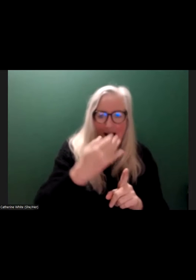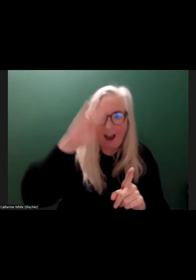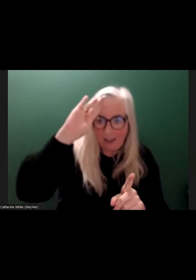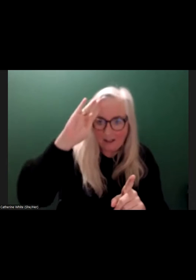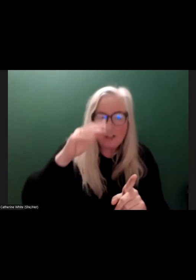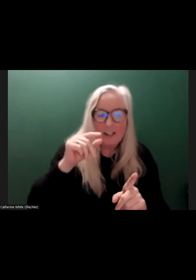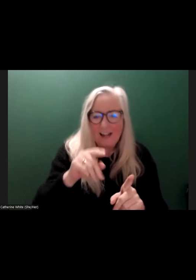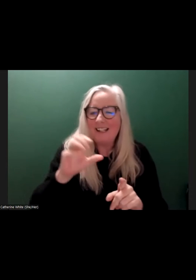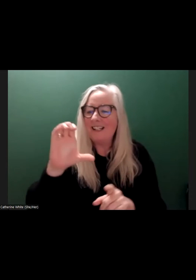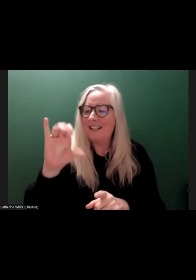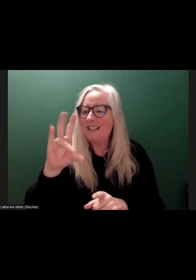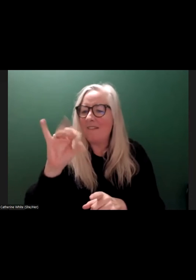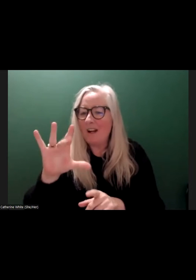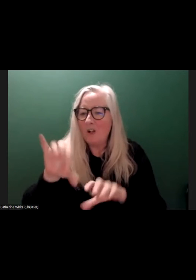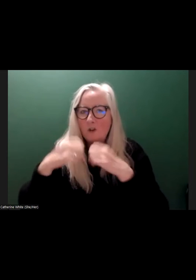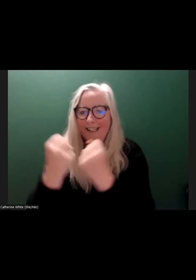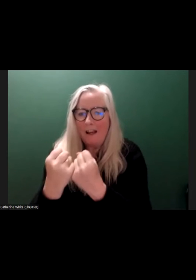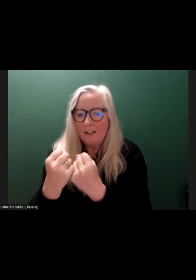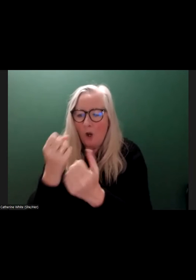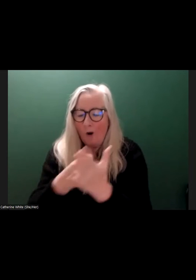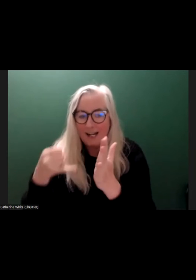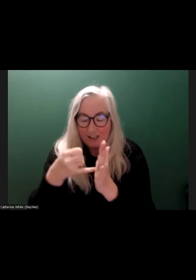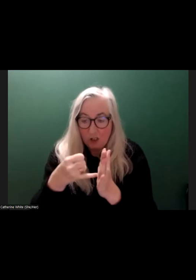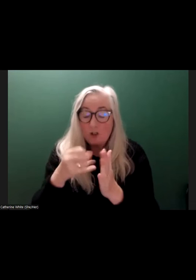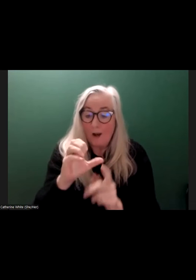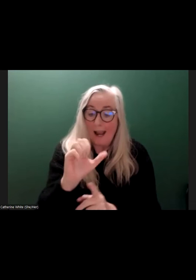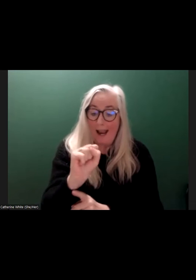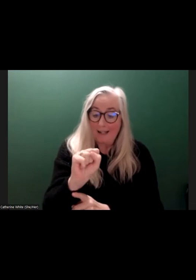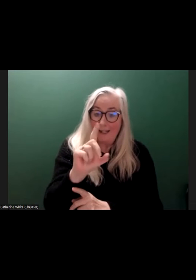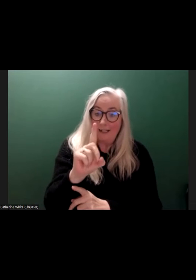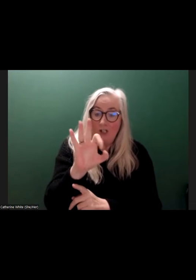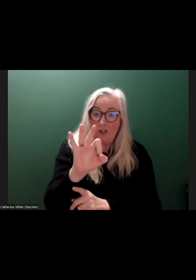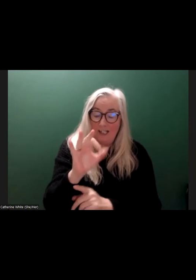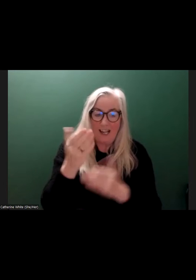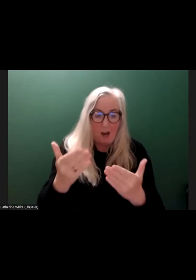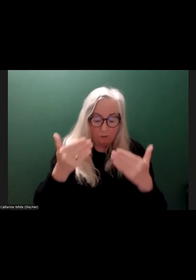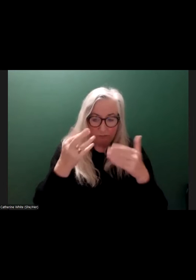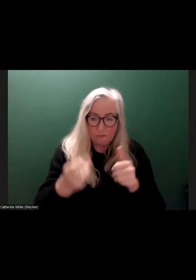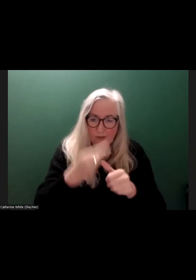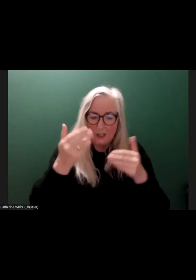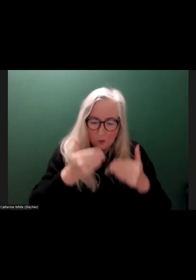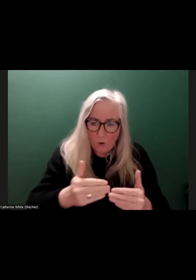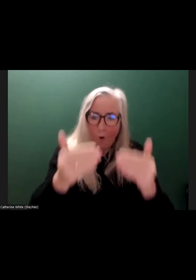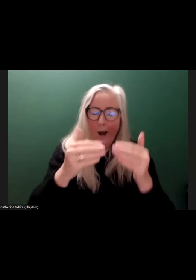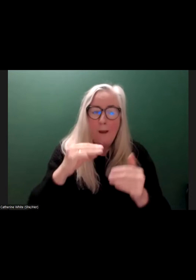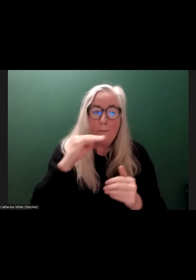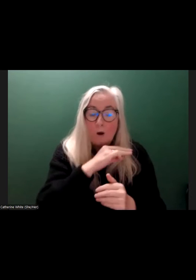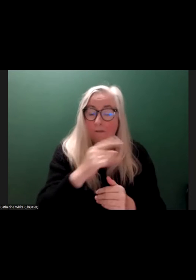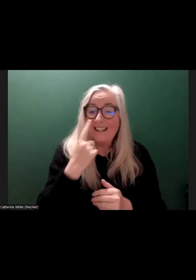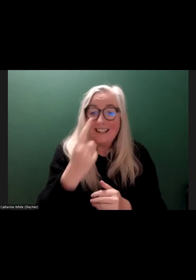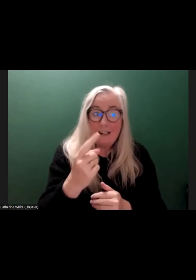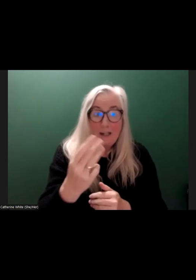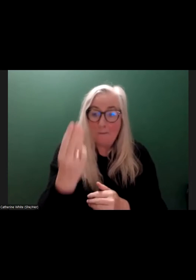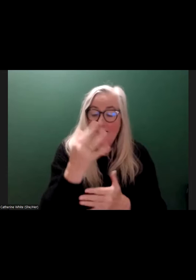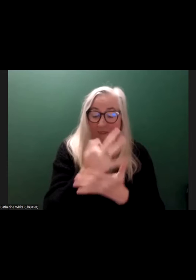organisations. And I think even more than ever, the sustainable development goals are ready to go. They're important. We've